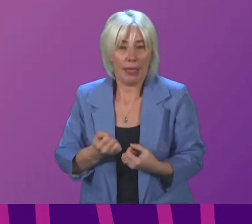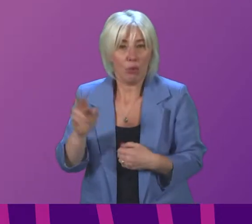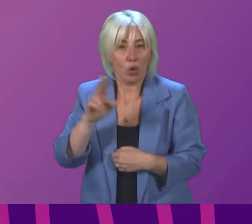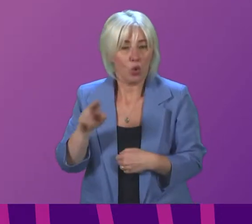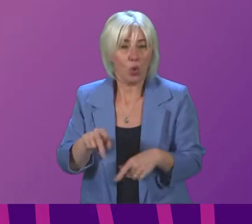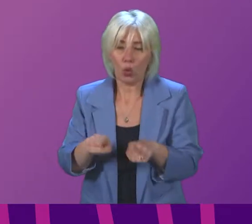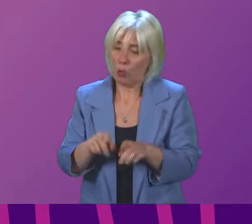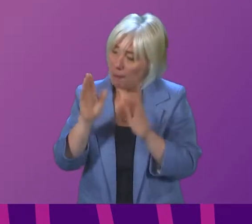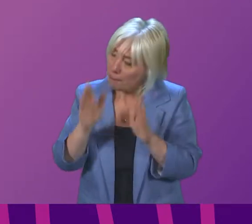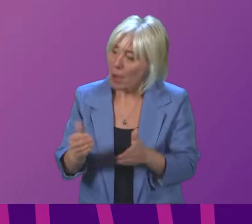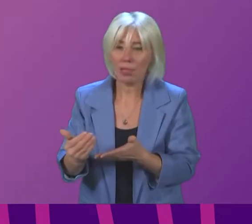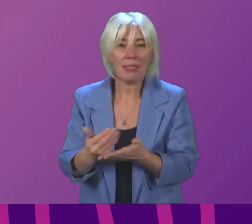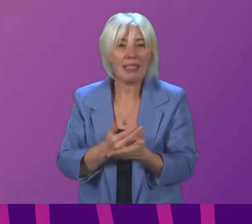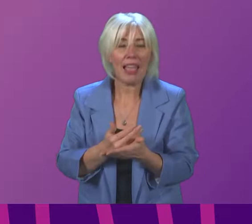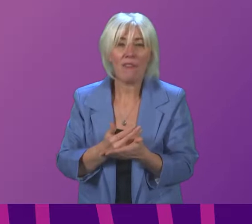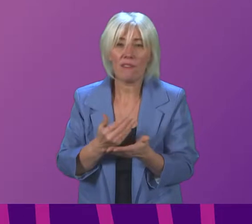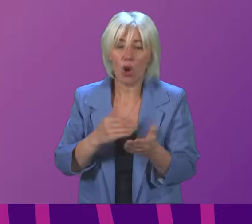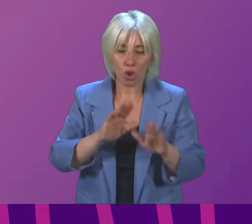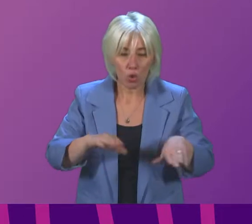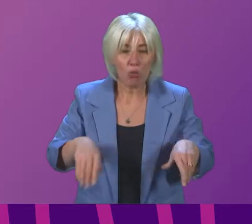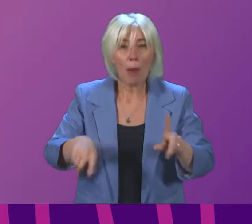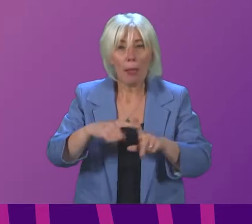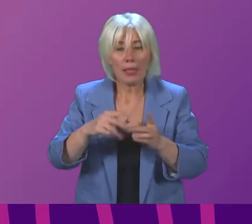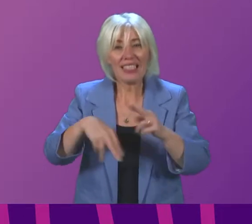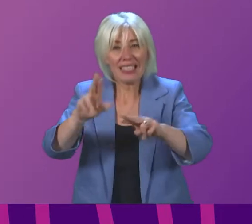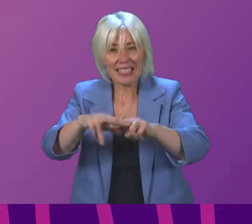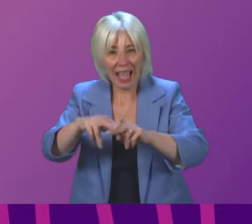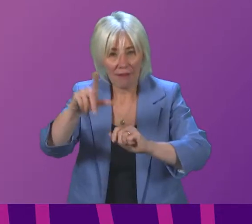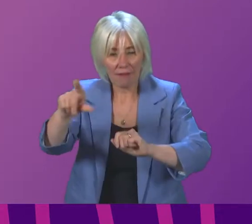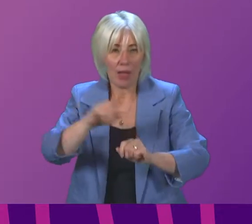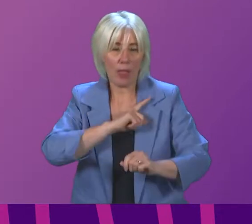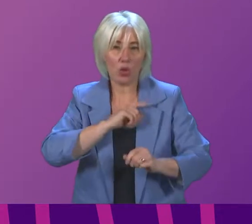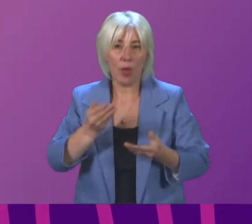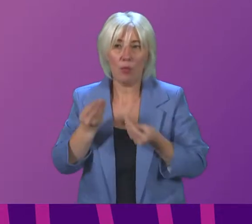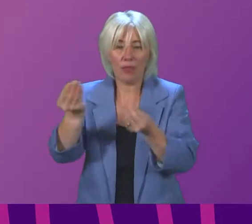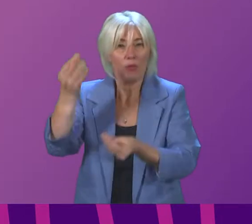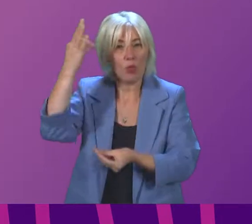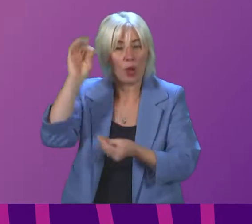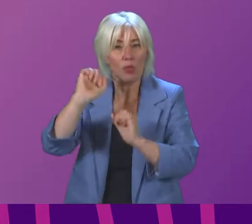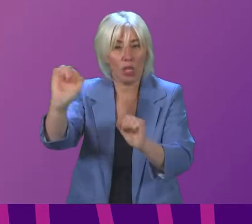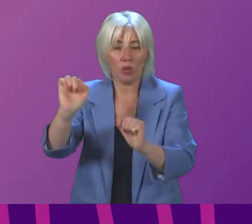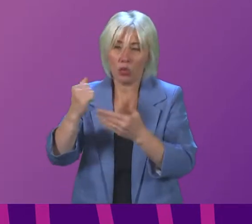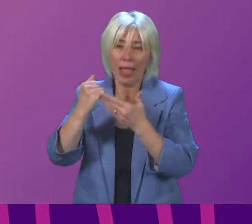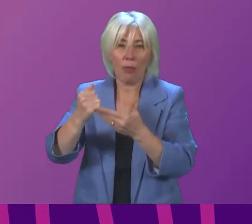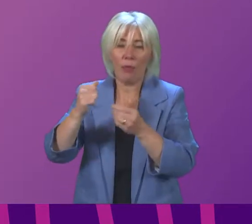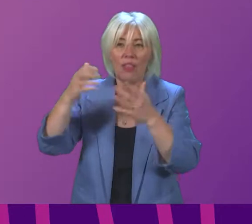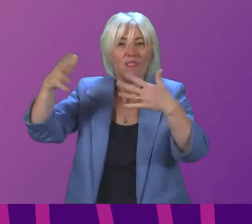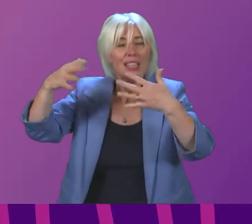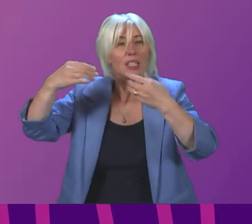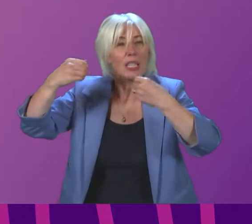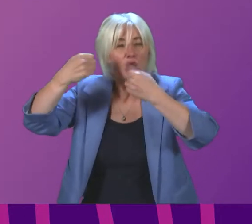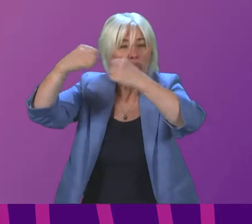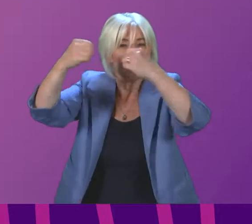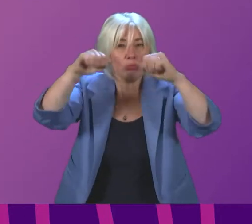be safe for children and for staff which is why we have given local authorities additional resources to help with ventilation and the education